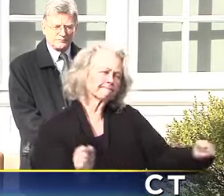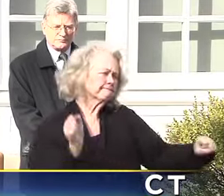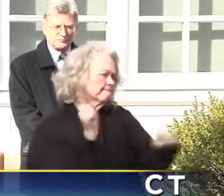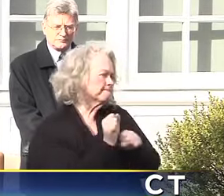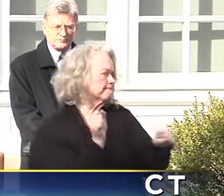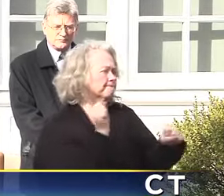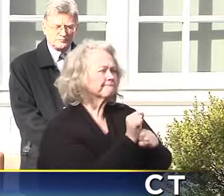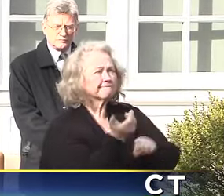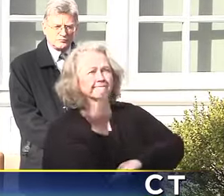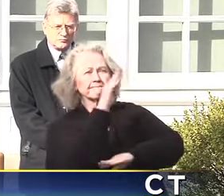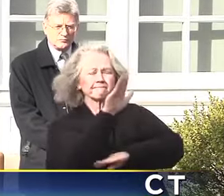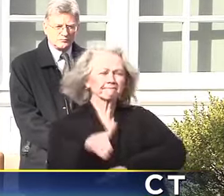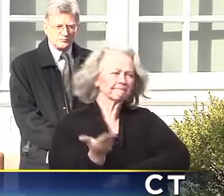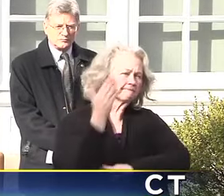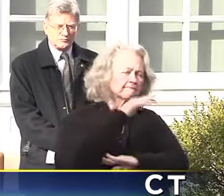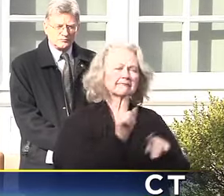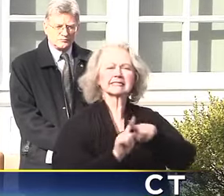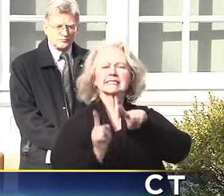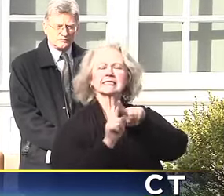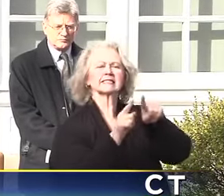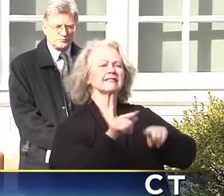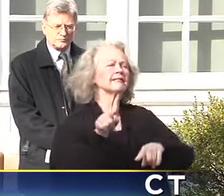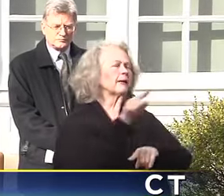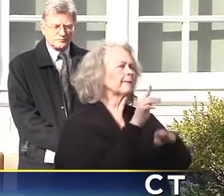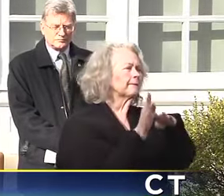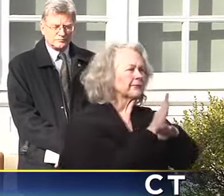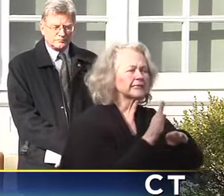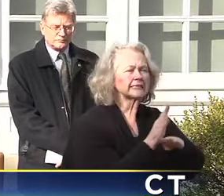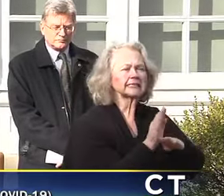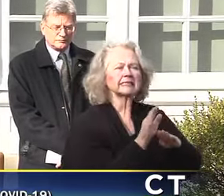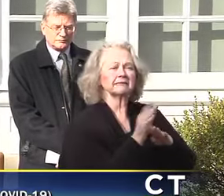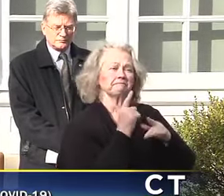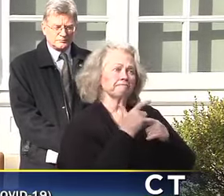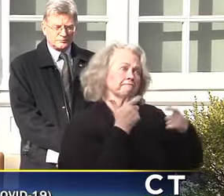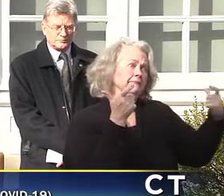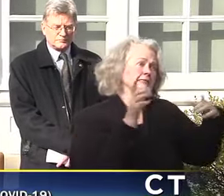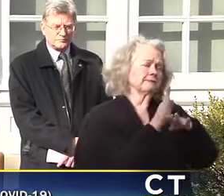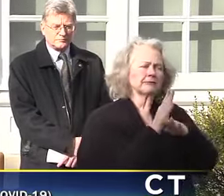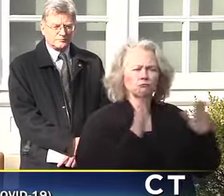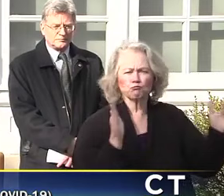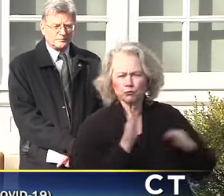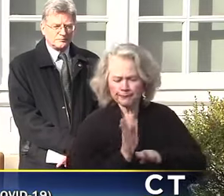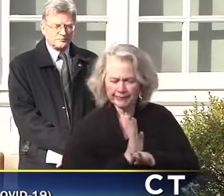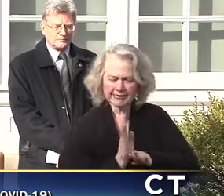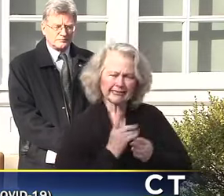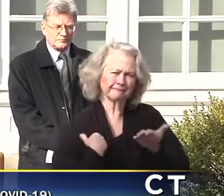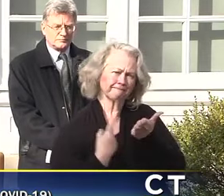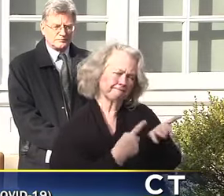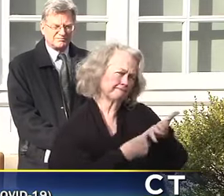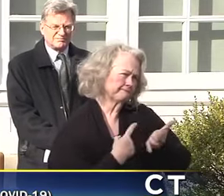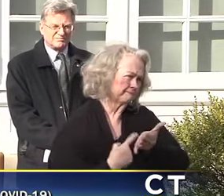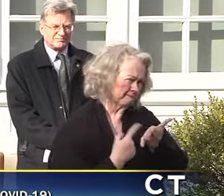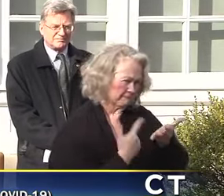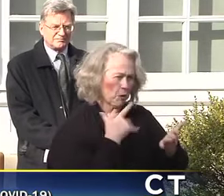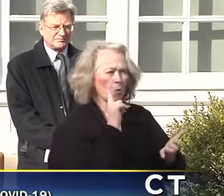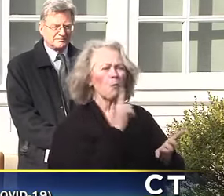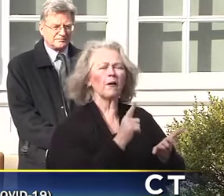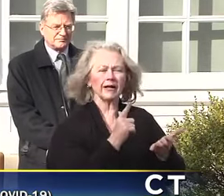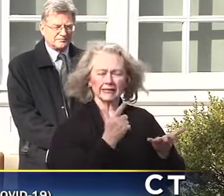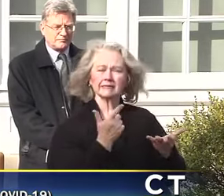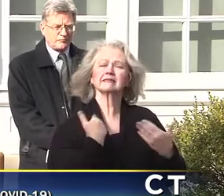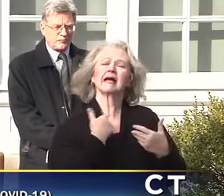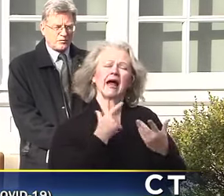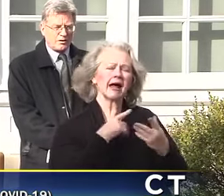day. We've been working with the business community, large and small. We're spend a lot of time talking about them today. Obviously, meeting with our